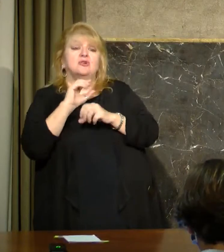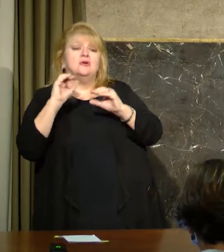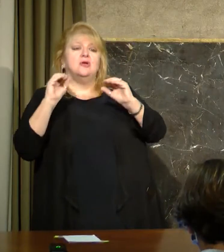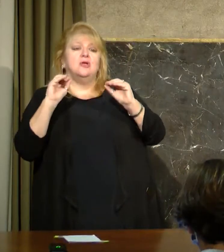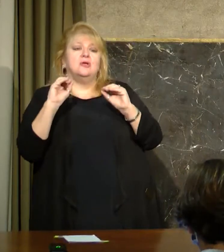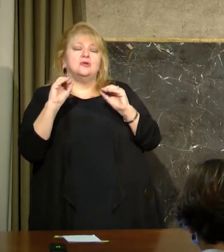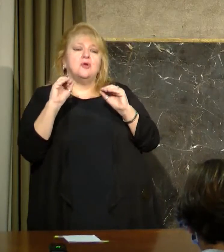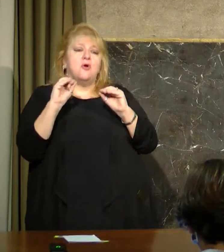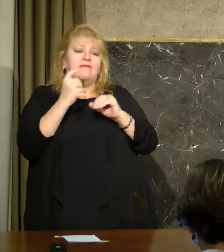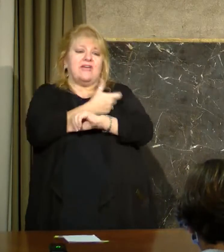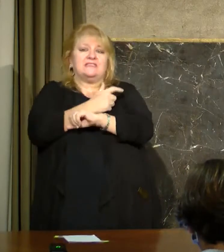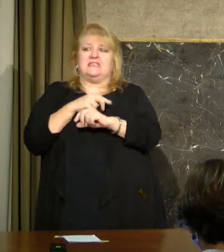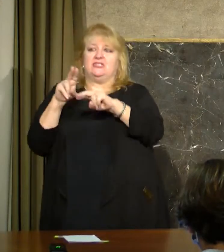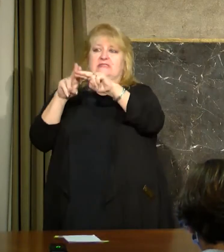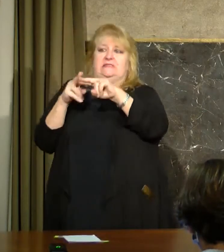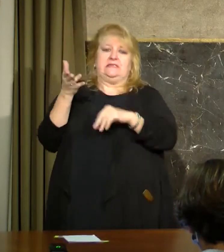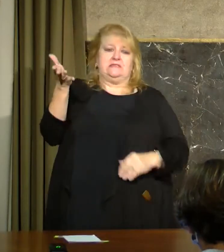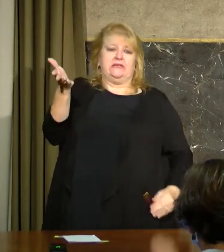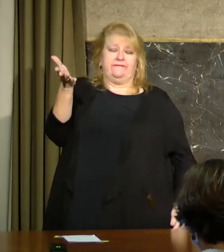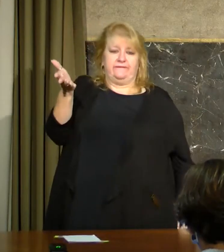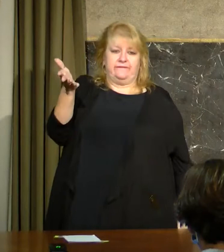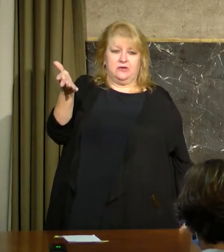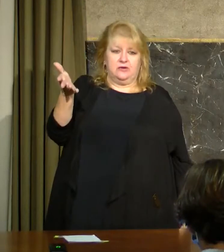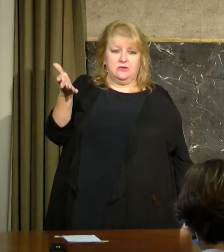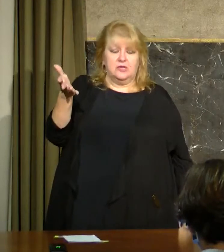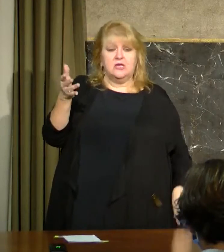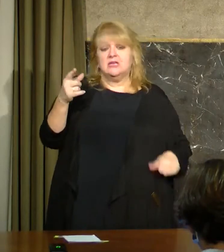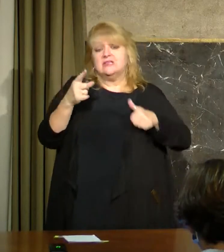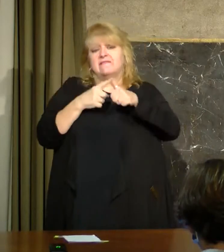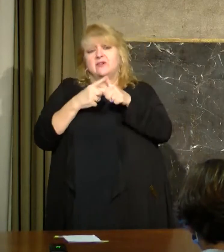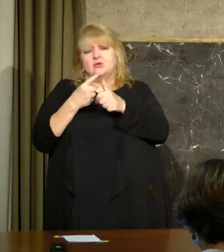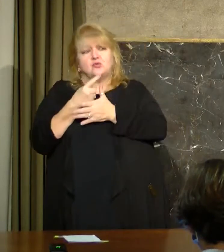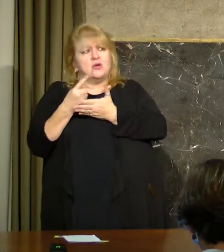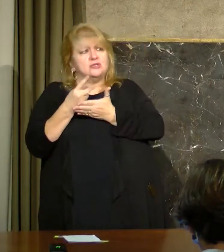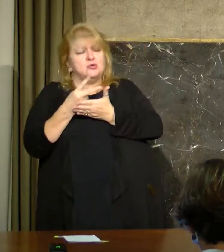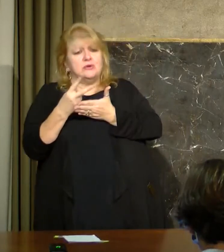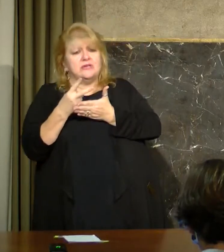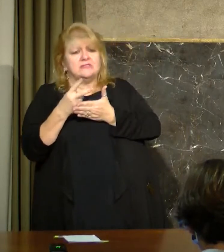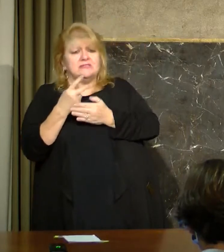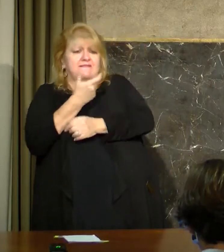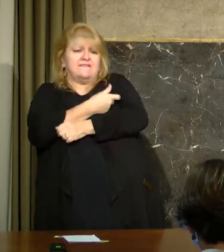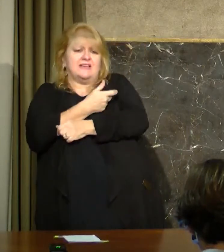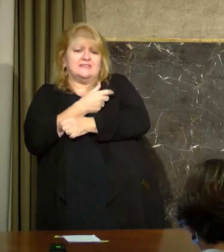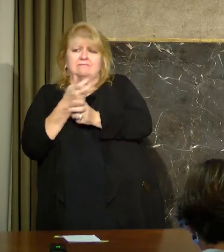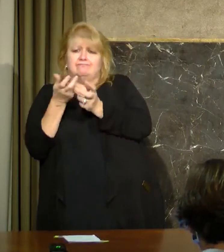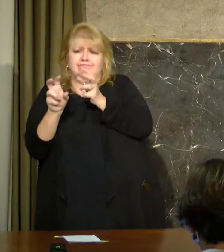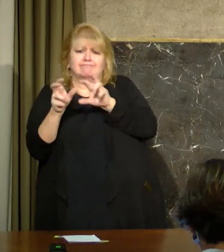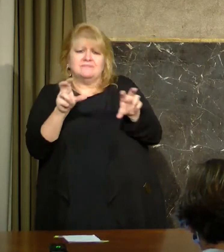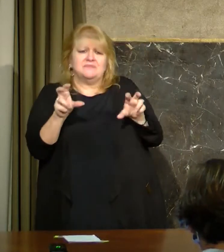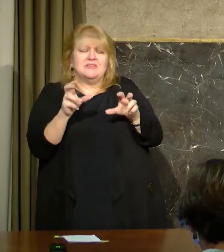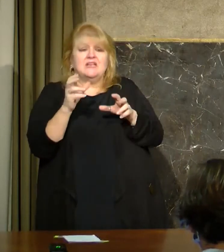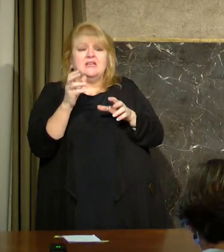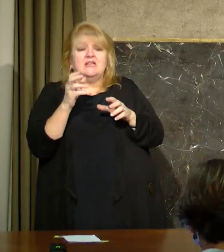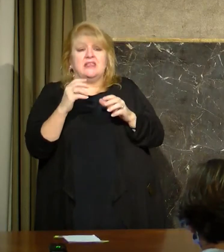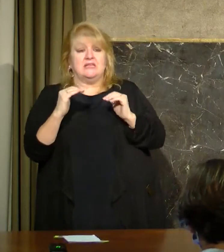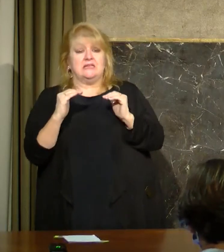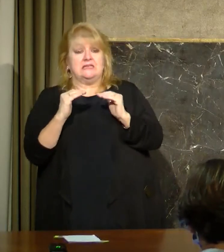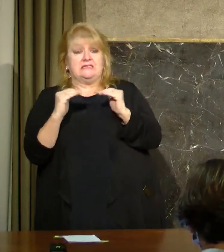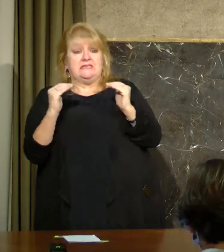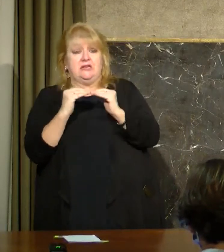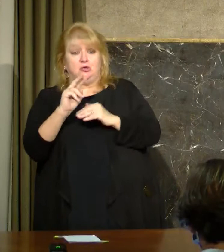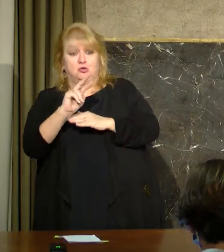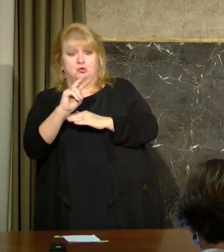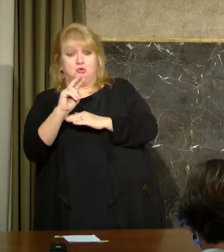sits on itself. During the first couple of weeks of vaccine allocation, as clinics or some of the Tier 2 hospitals